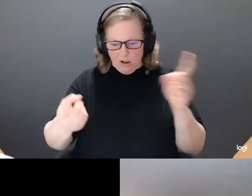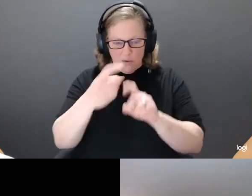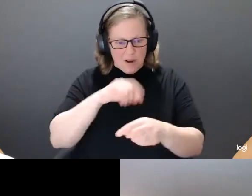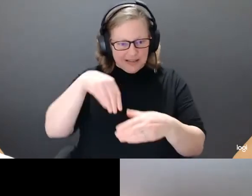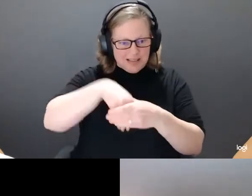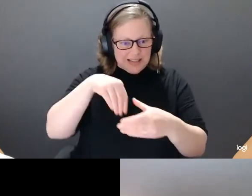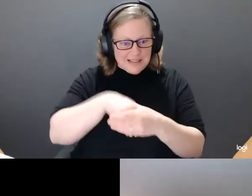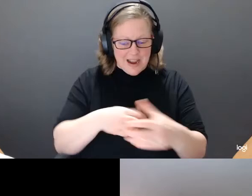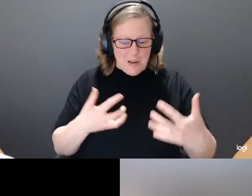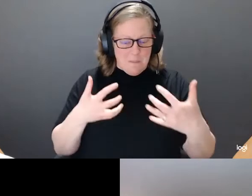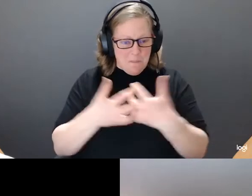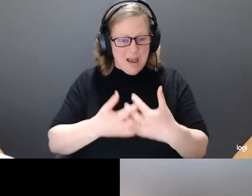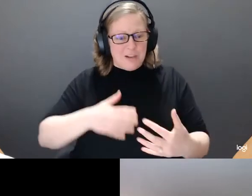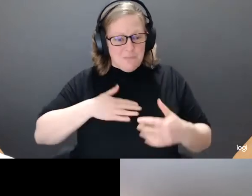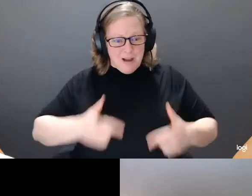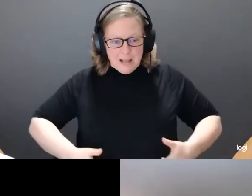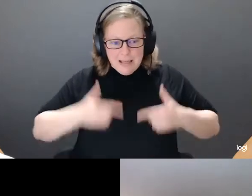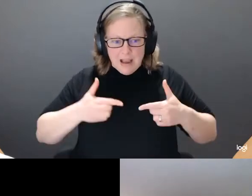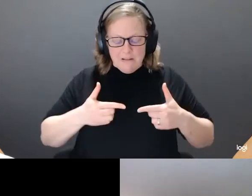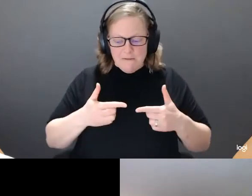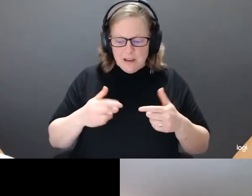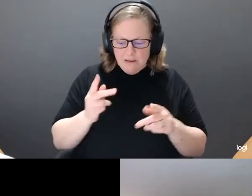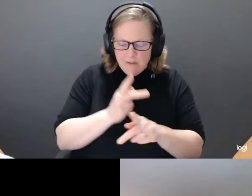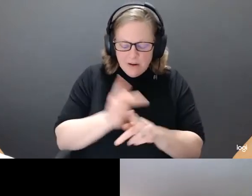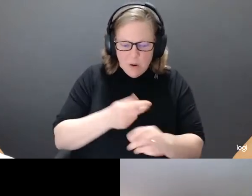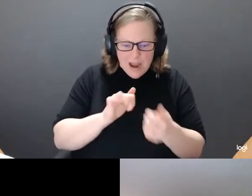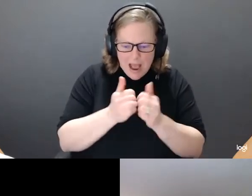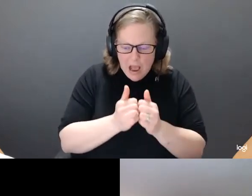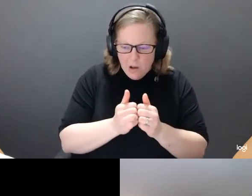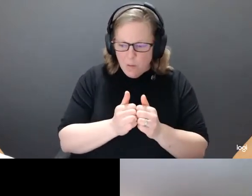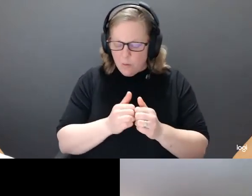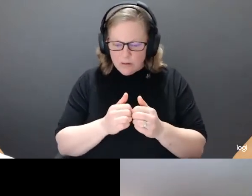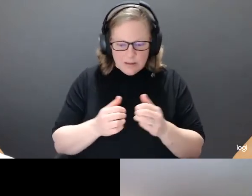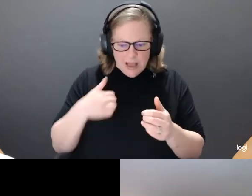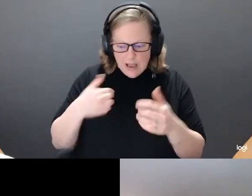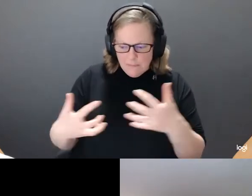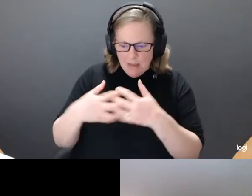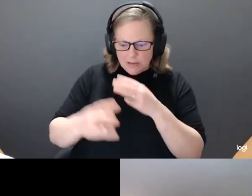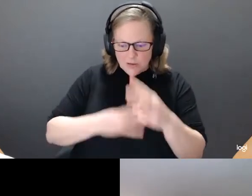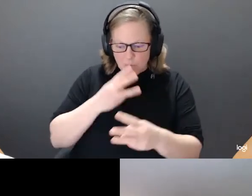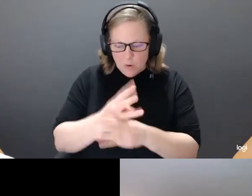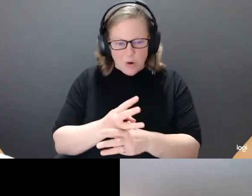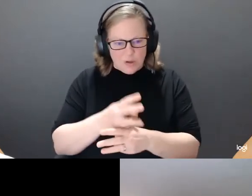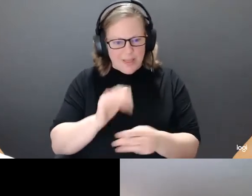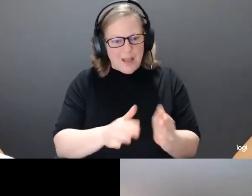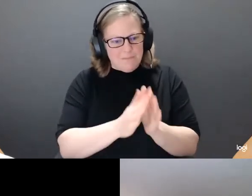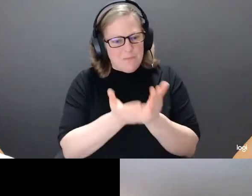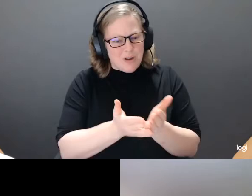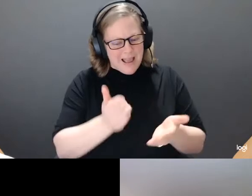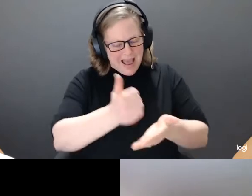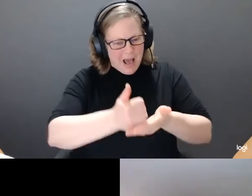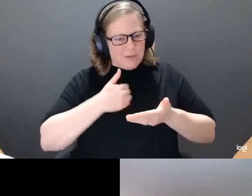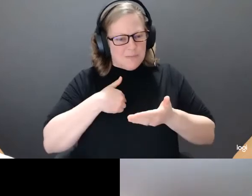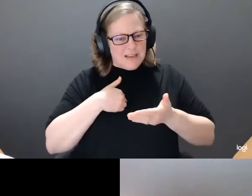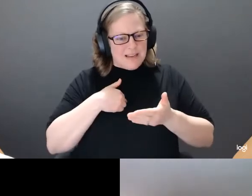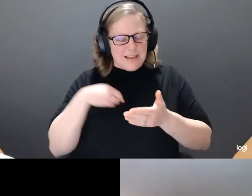from the prevailing narrative. This excerpt is part of one attempt to reach that glass spire where I